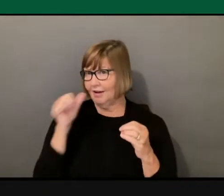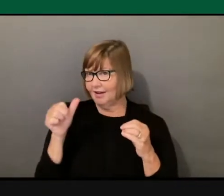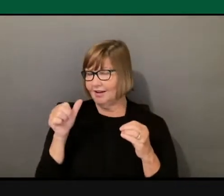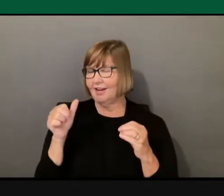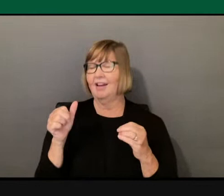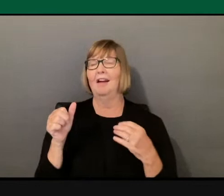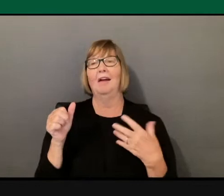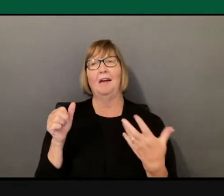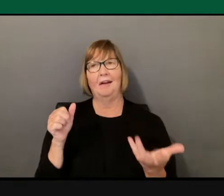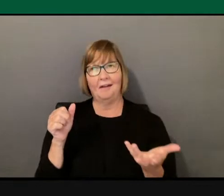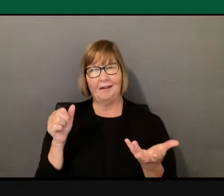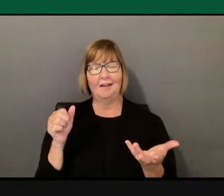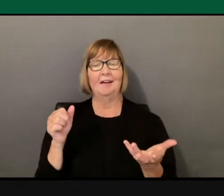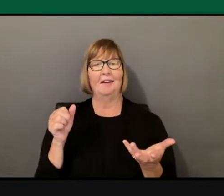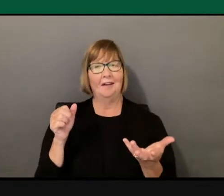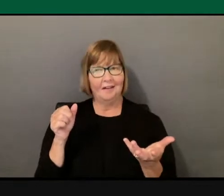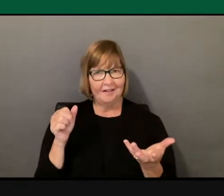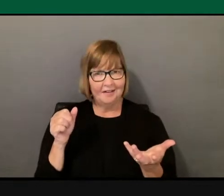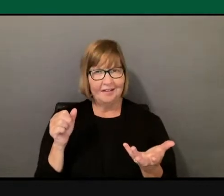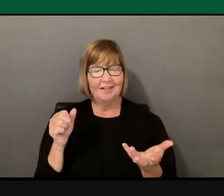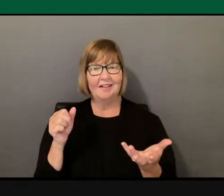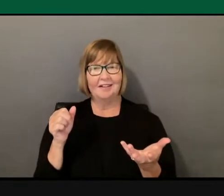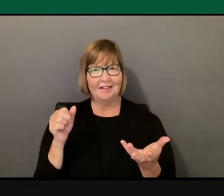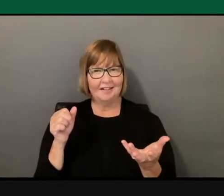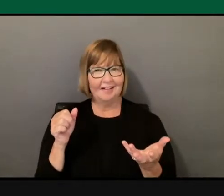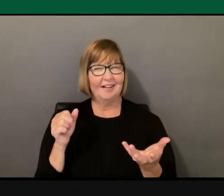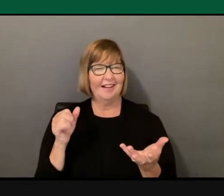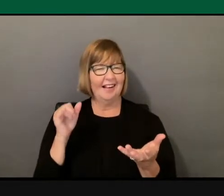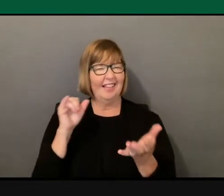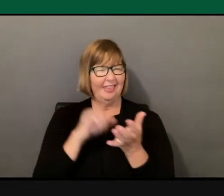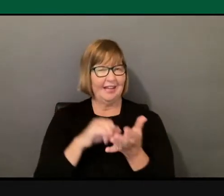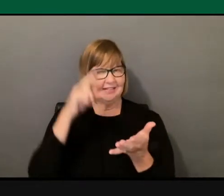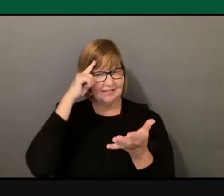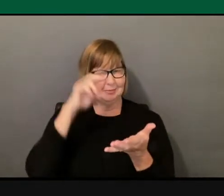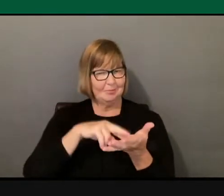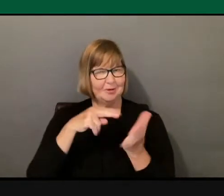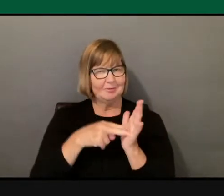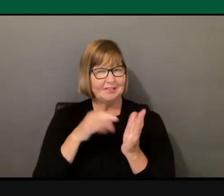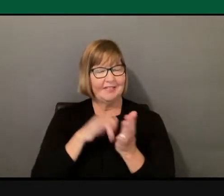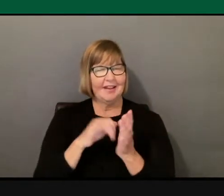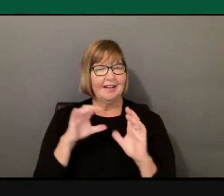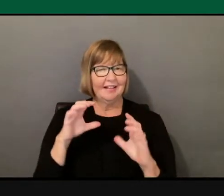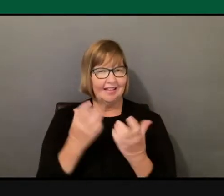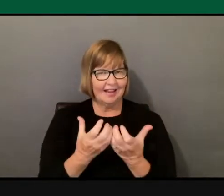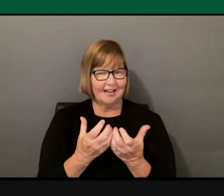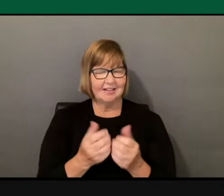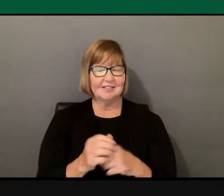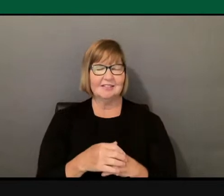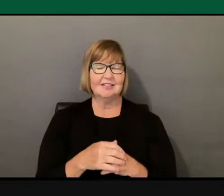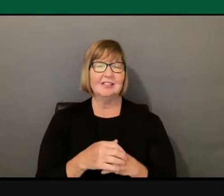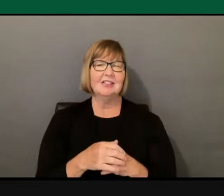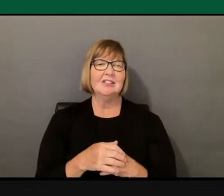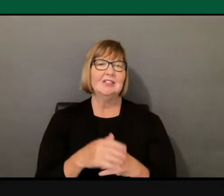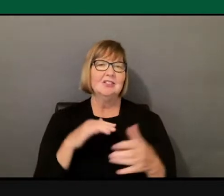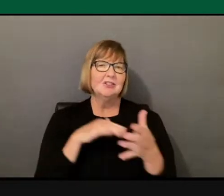so that was what, that's the purpose of that class, right? For students to engage with communities,